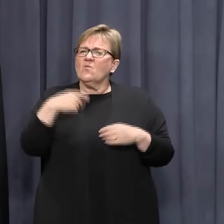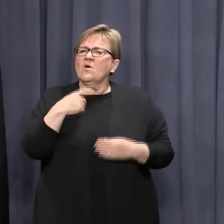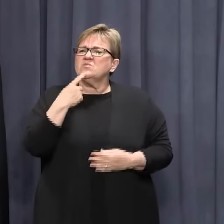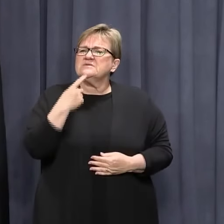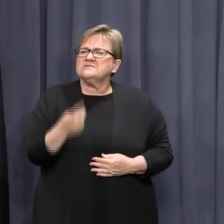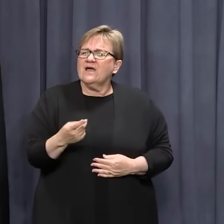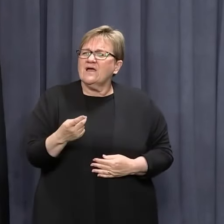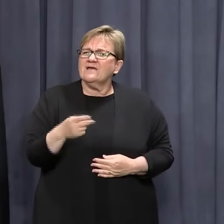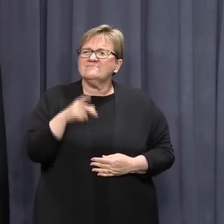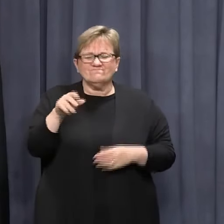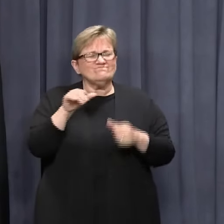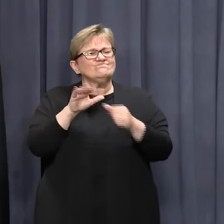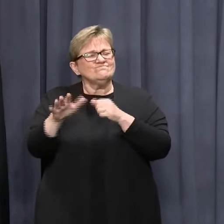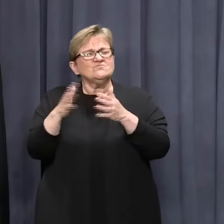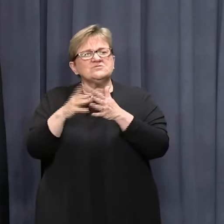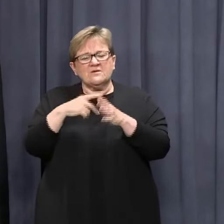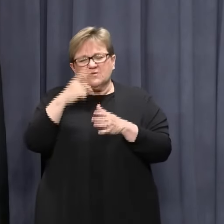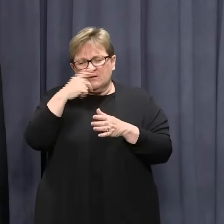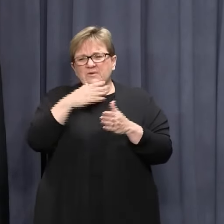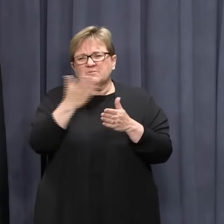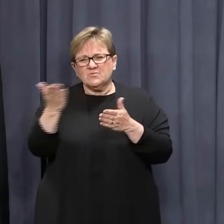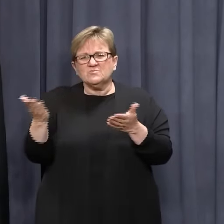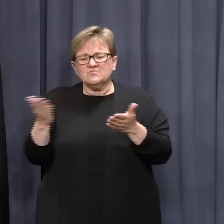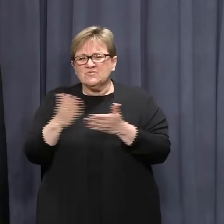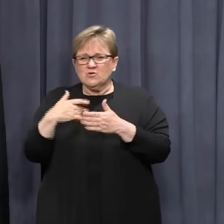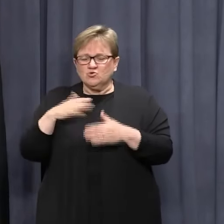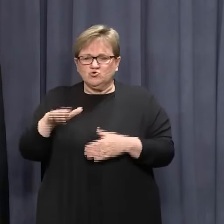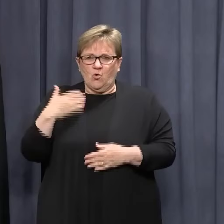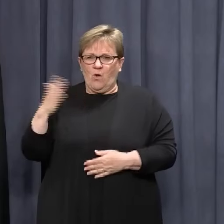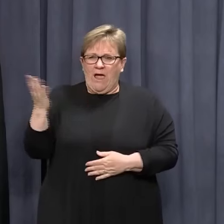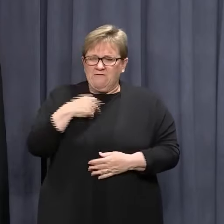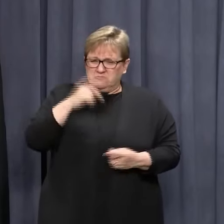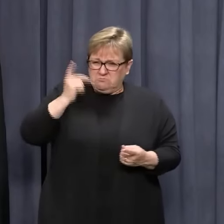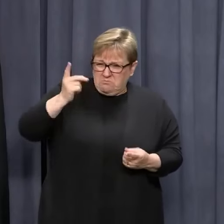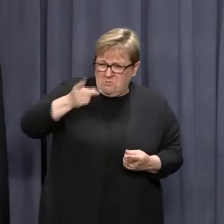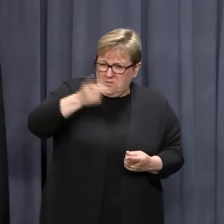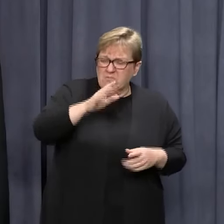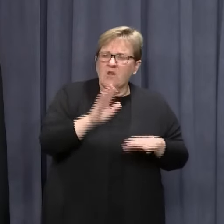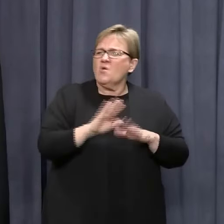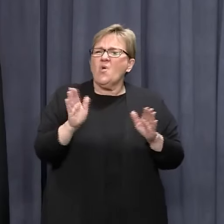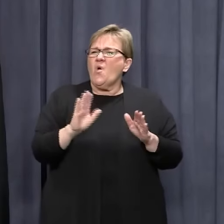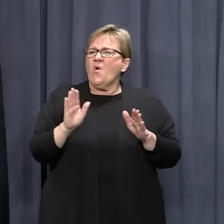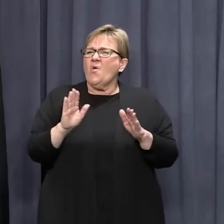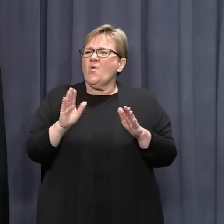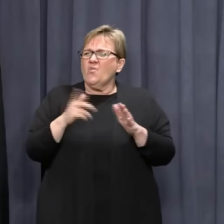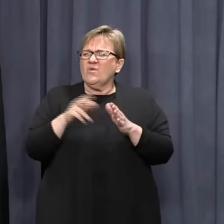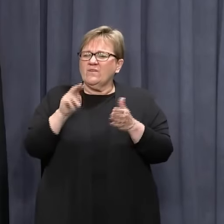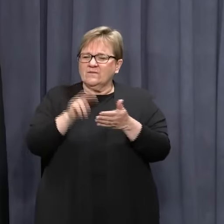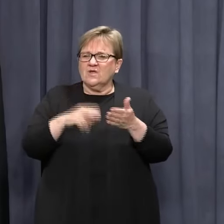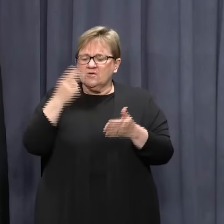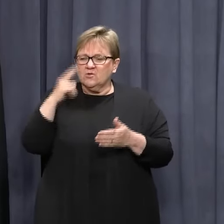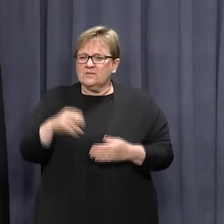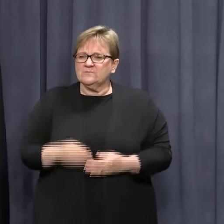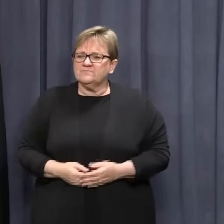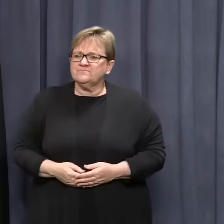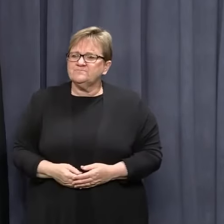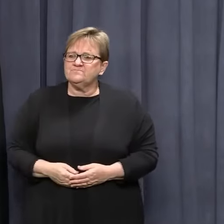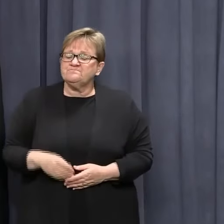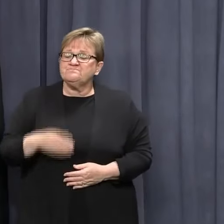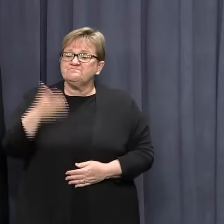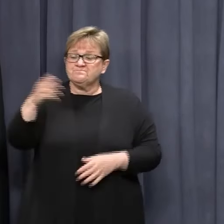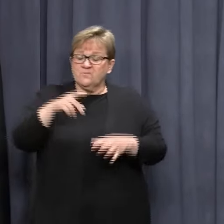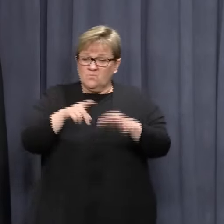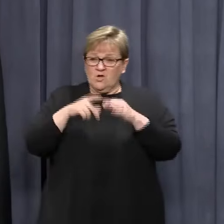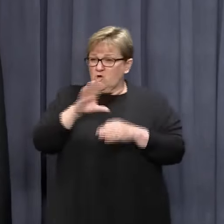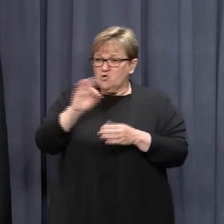that's been a great credit to the WA community. So we don't expect to have to be heavy handed in relation to contact registers. So there's been no fines